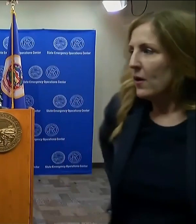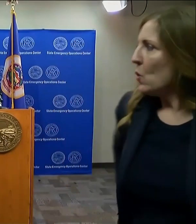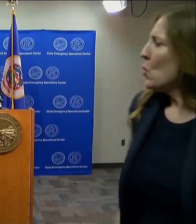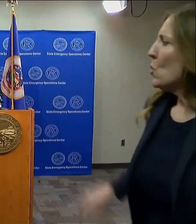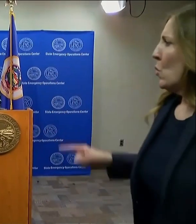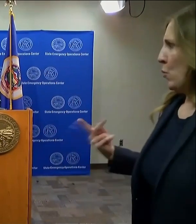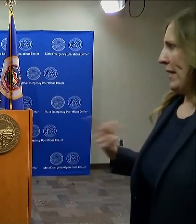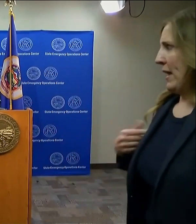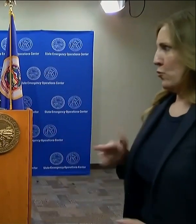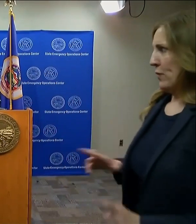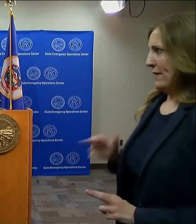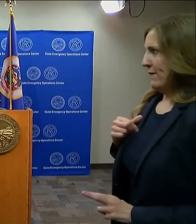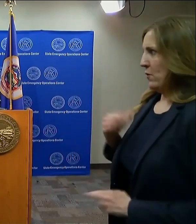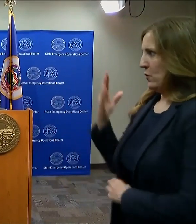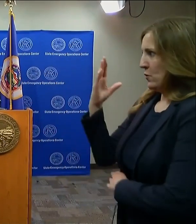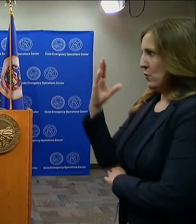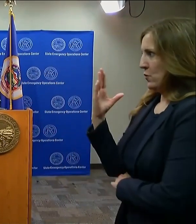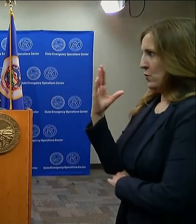How are you doing?